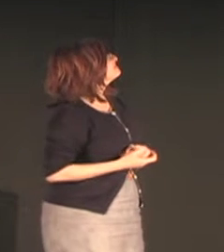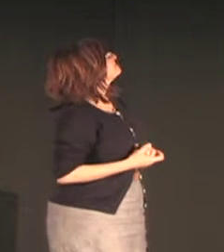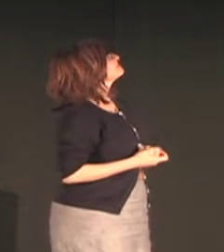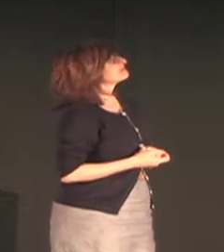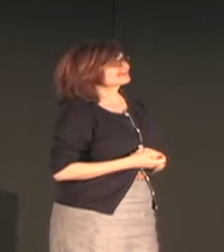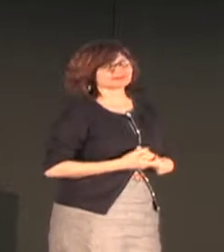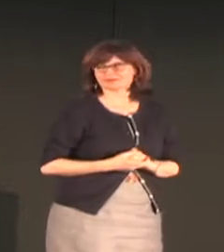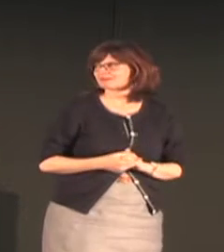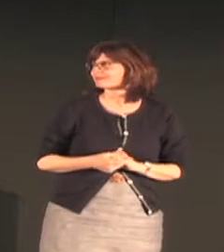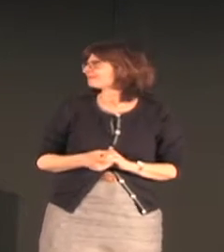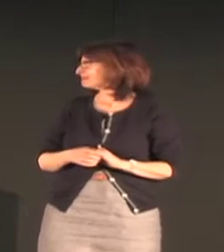Australia.